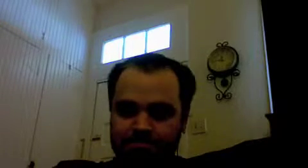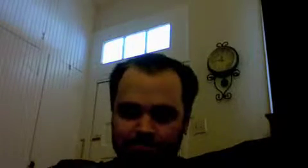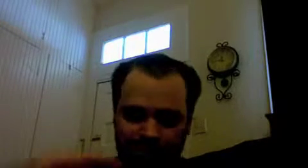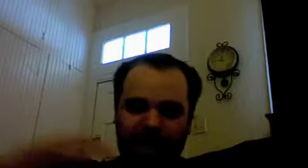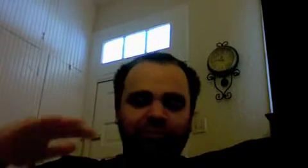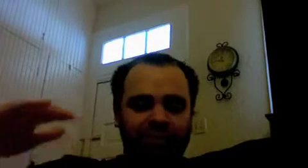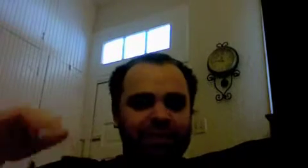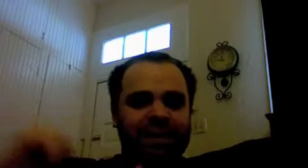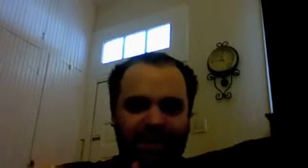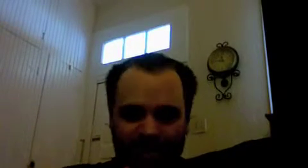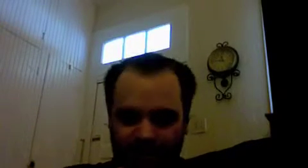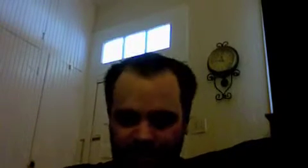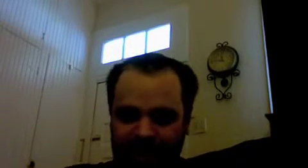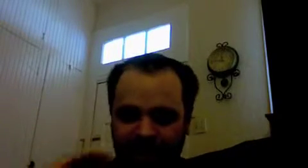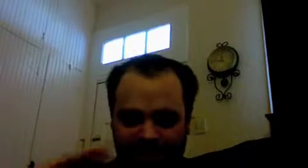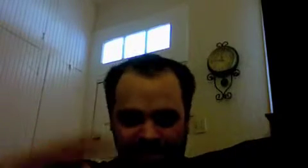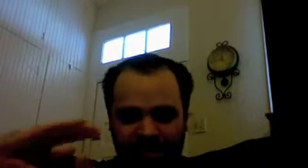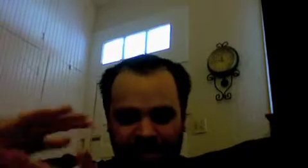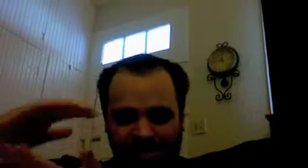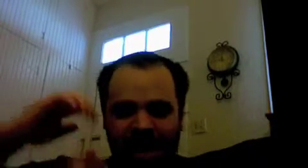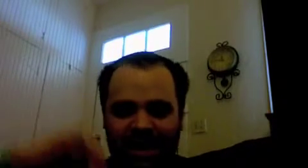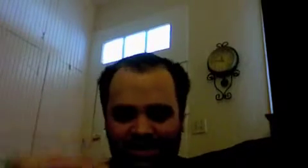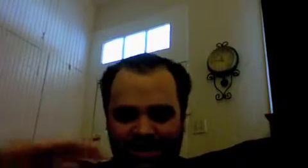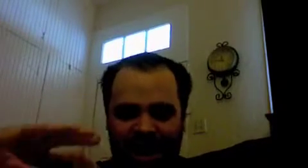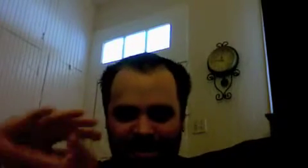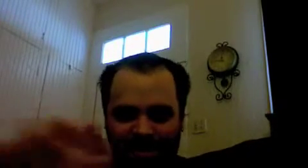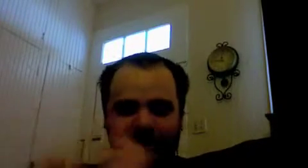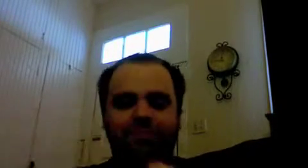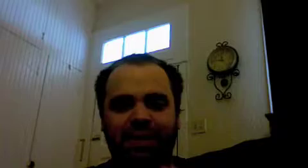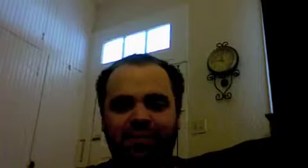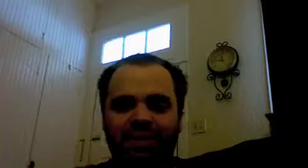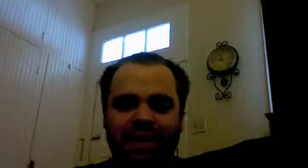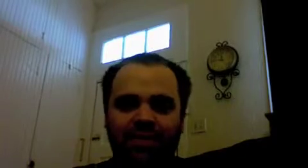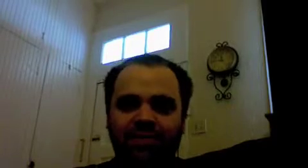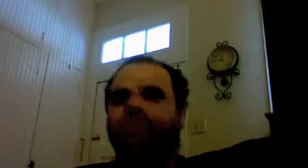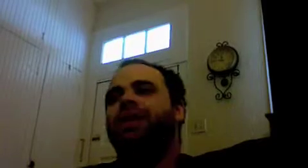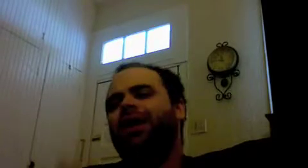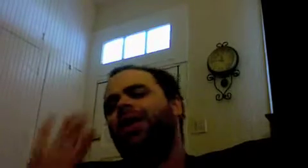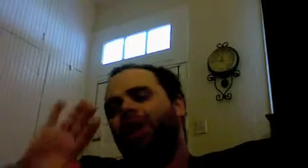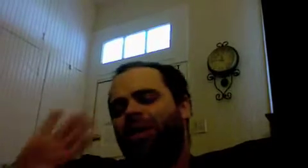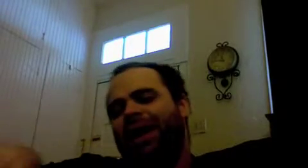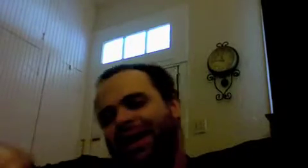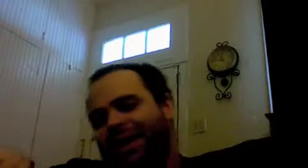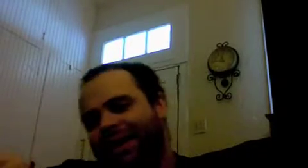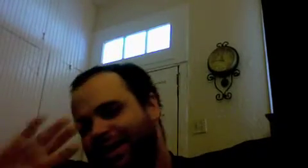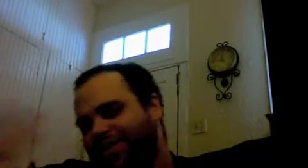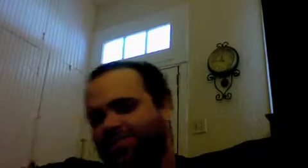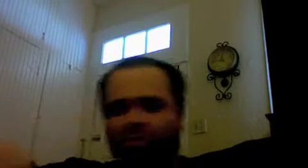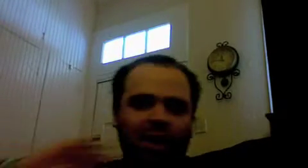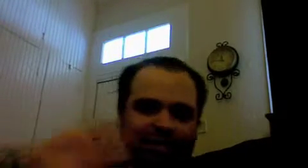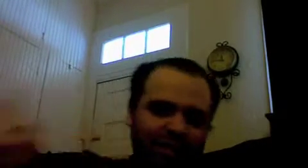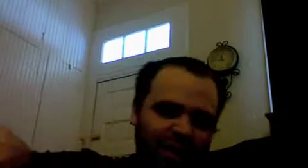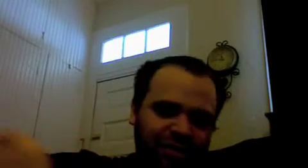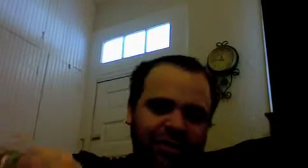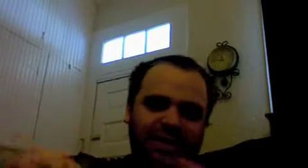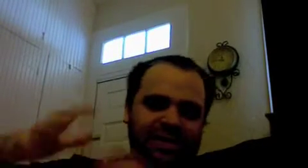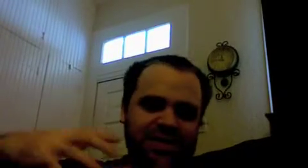level of being for Hegel that's the highest aspect of being for Hegel so like okay he is sort of ontologically this